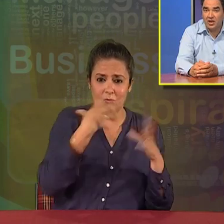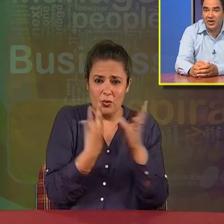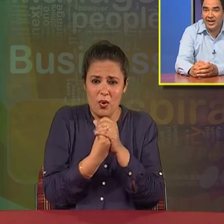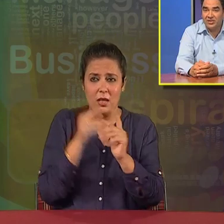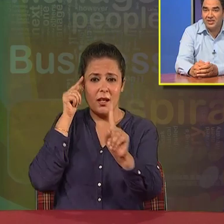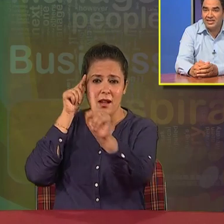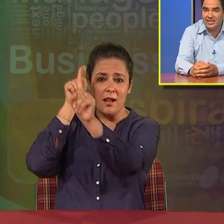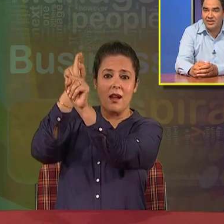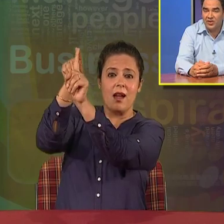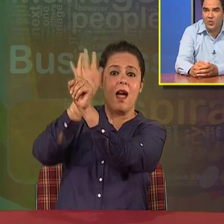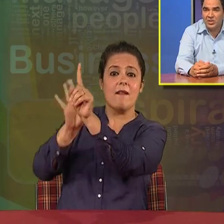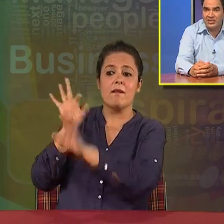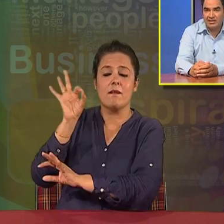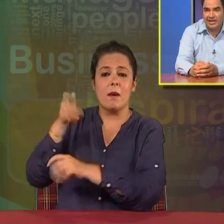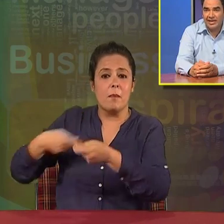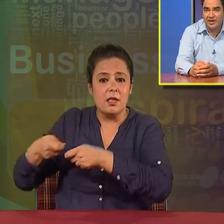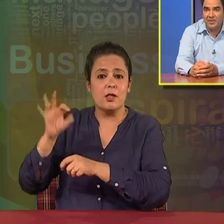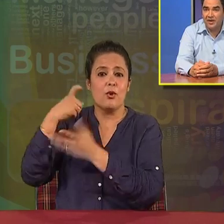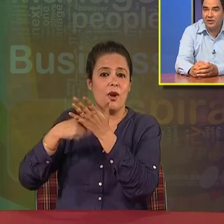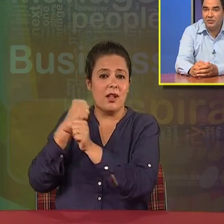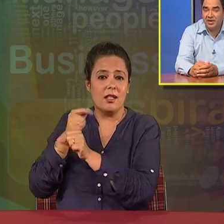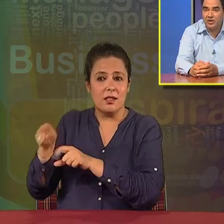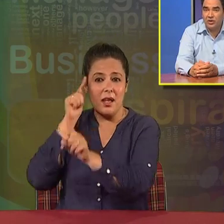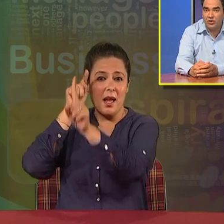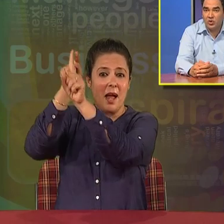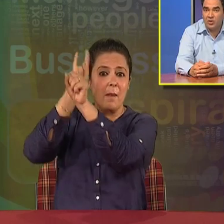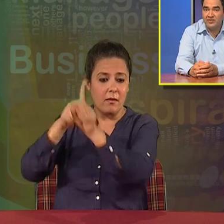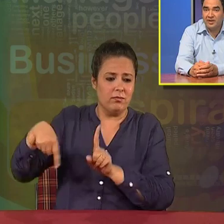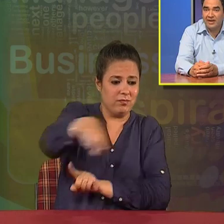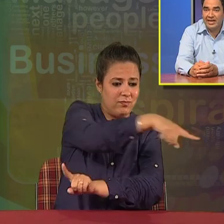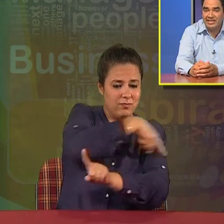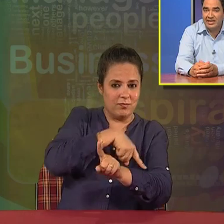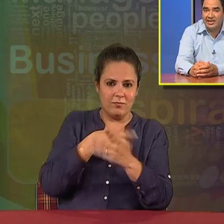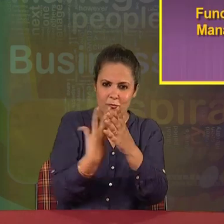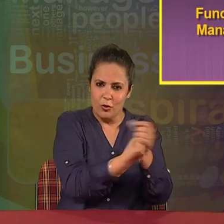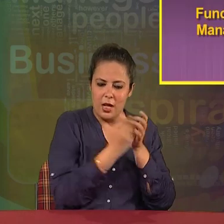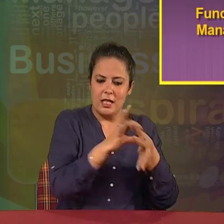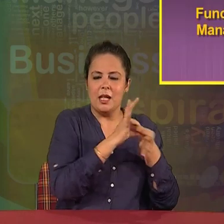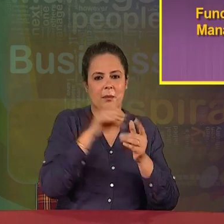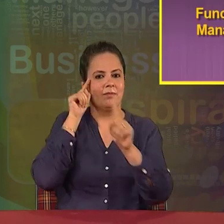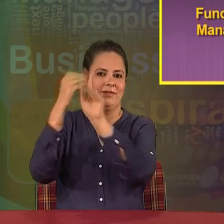the organization has set in will certainly be able to meet those goals very, very easily.